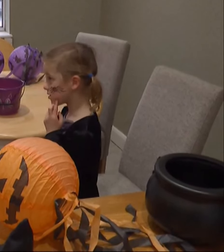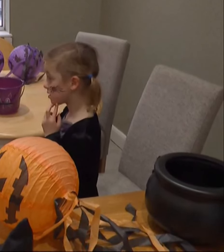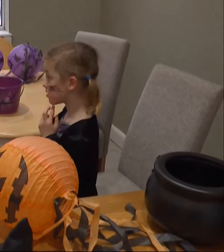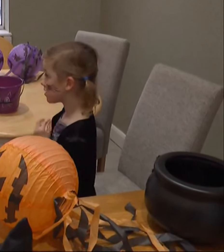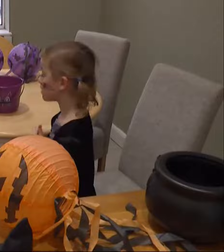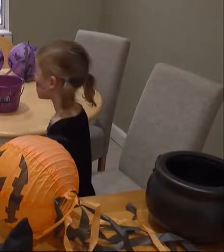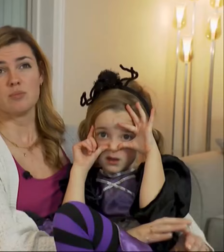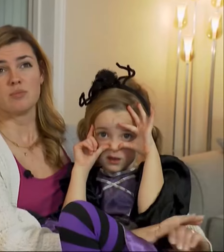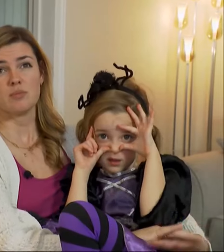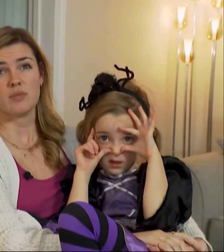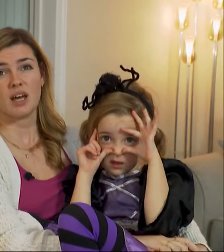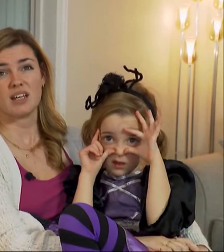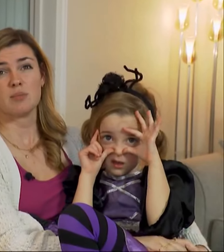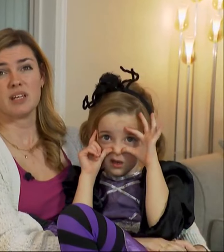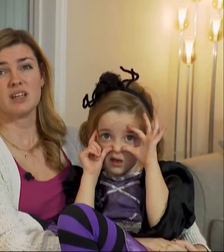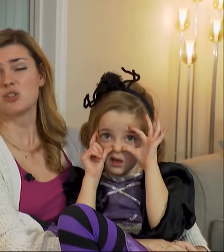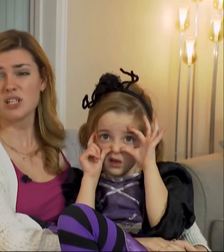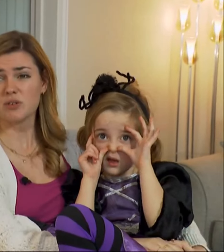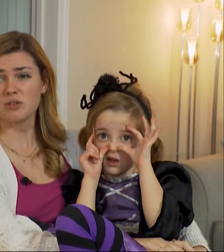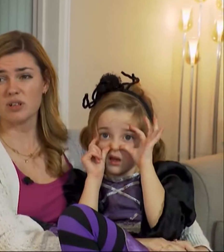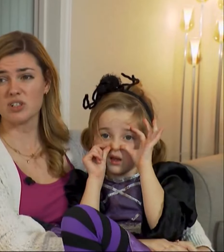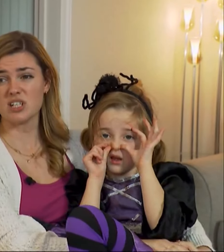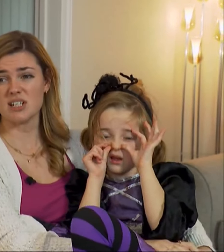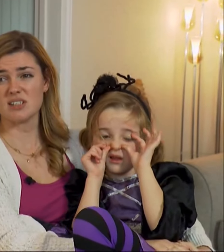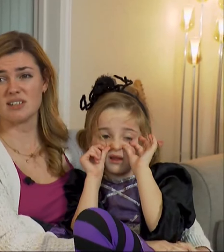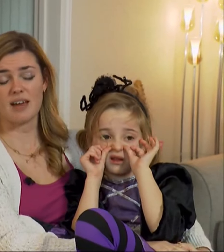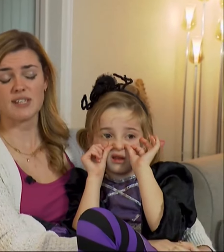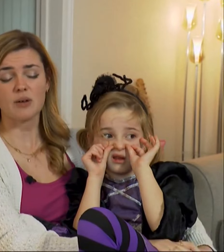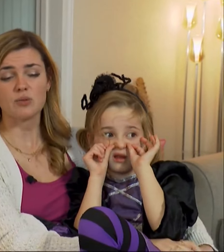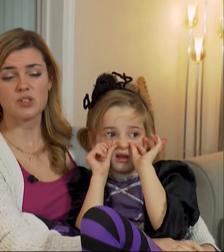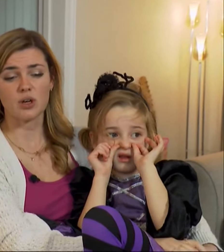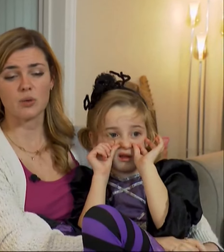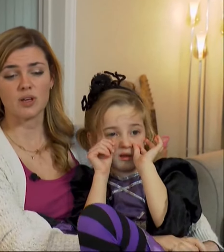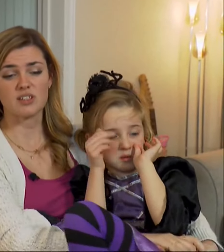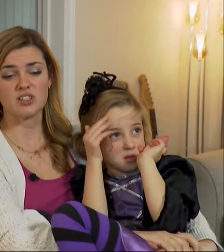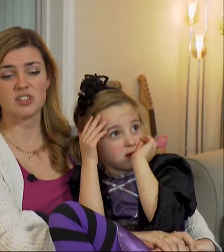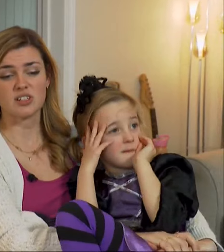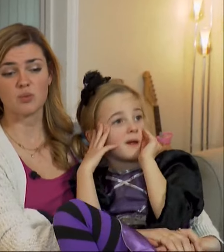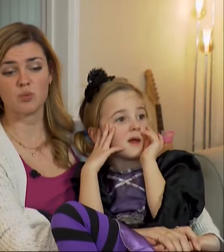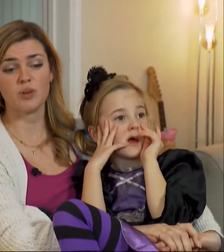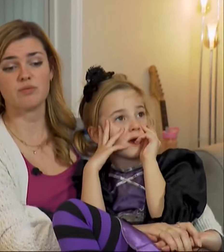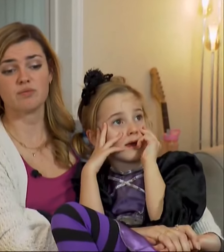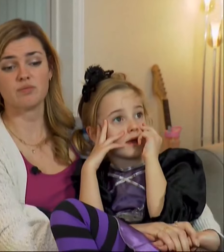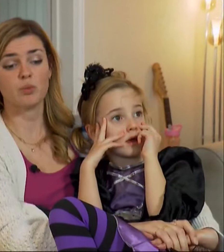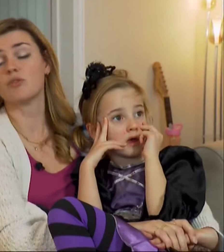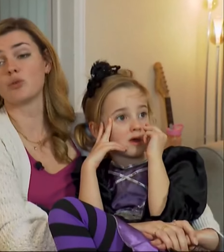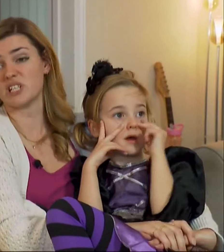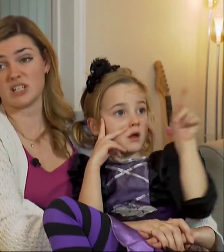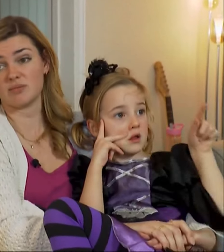that. And it can be stressful and she's left out. So it's just, we've avoided it,